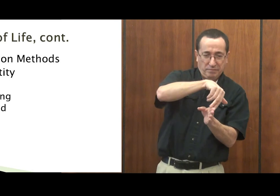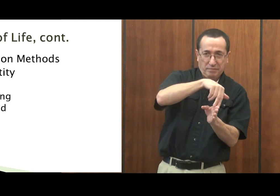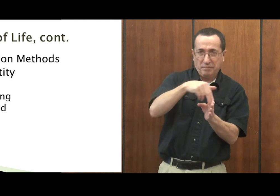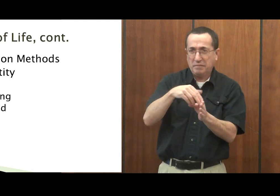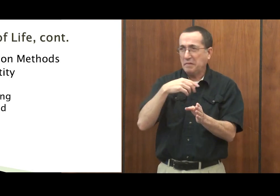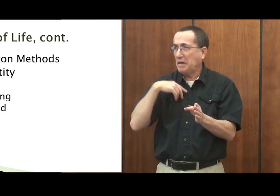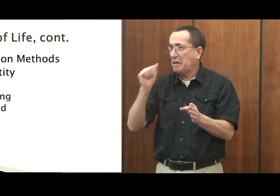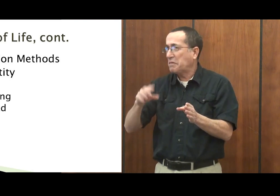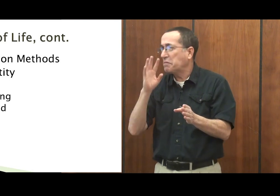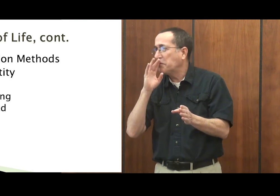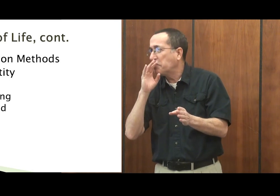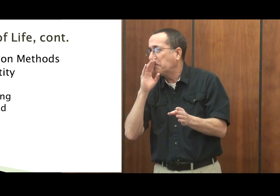You're not in the hearing world.